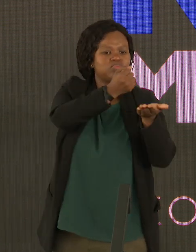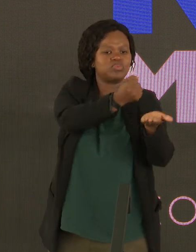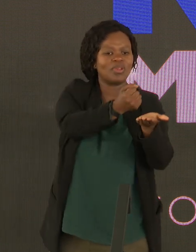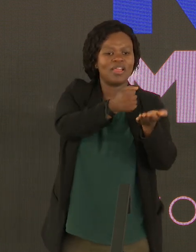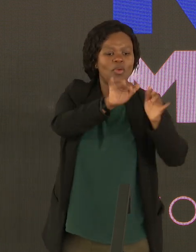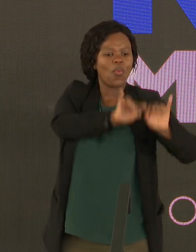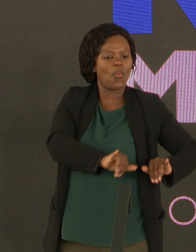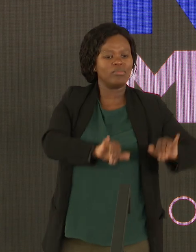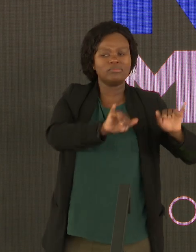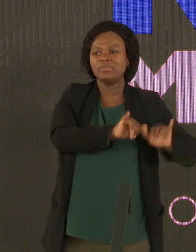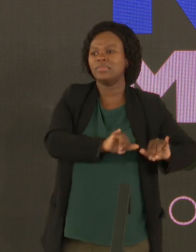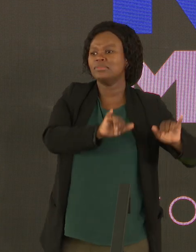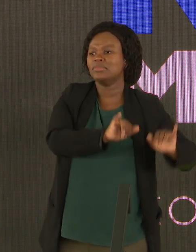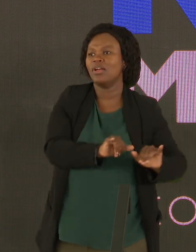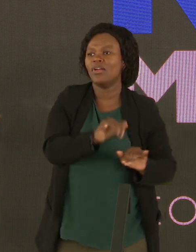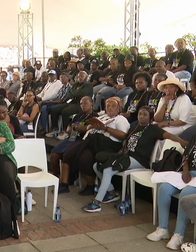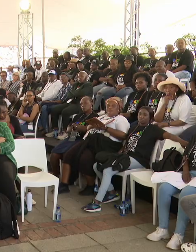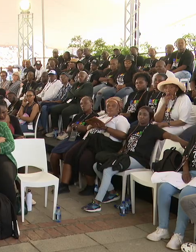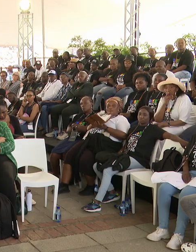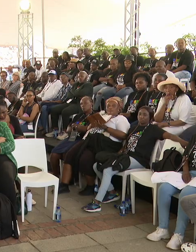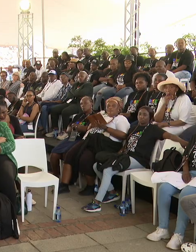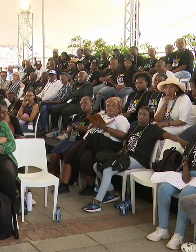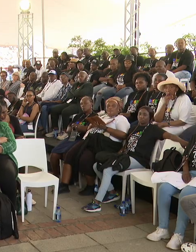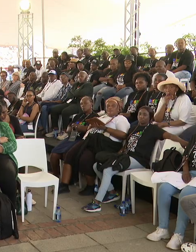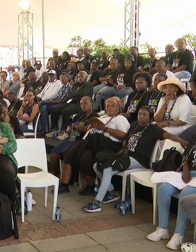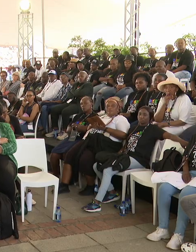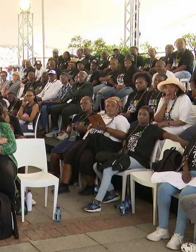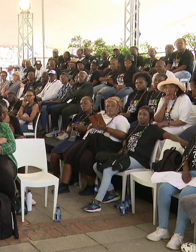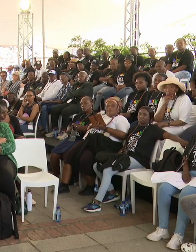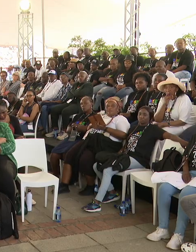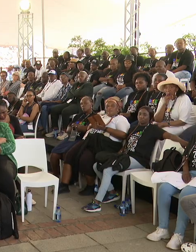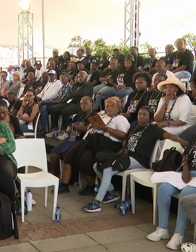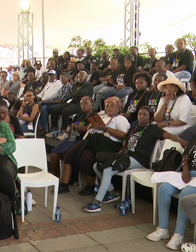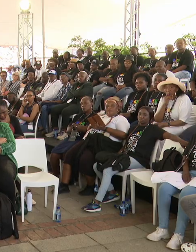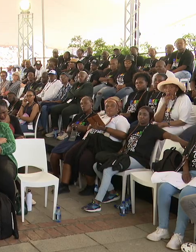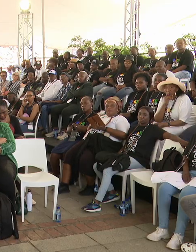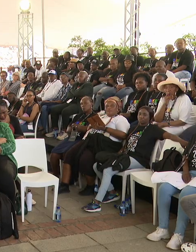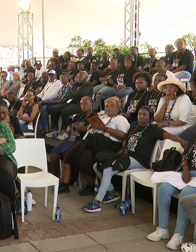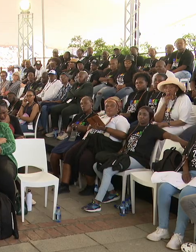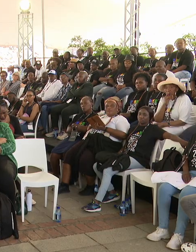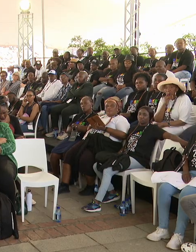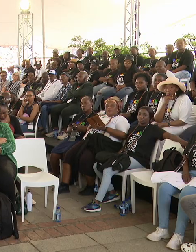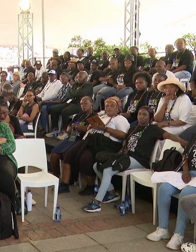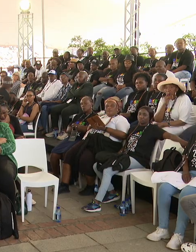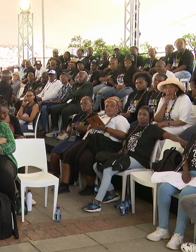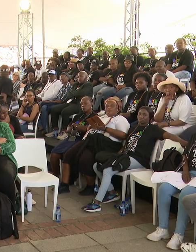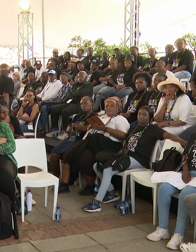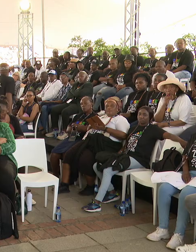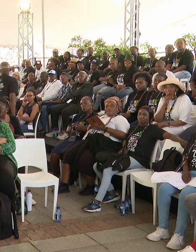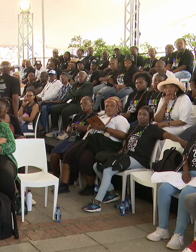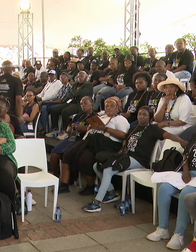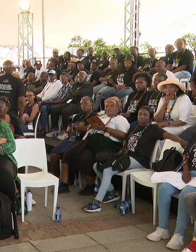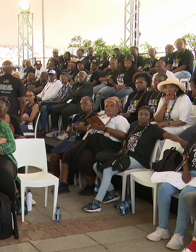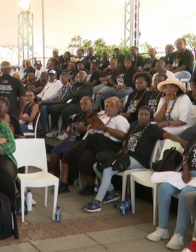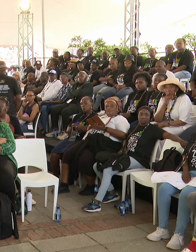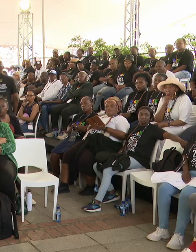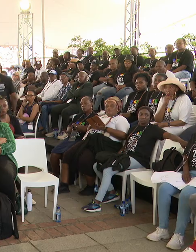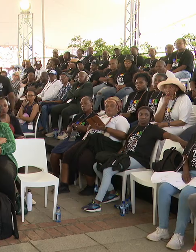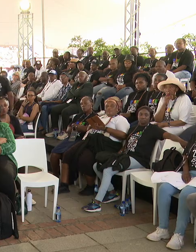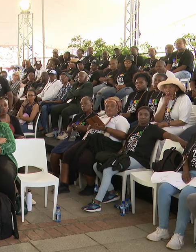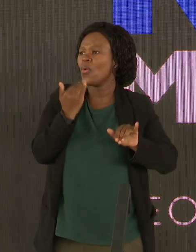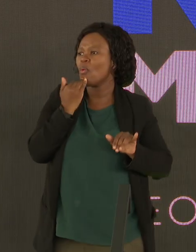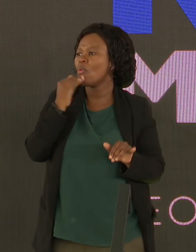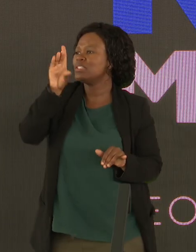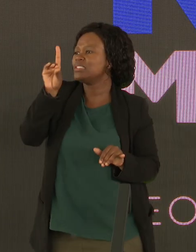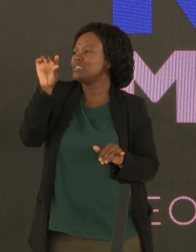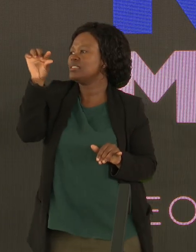years. Those who want to explore our ground need to wait for this DG and that person and that person to do that.